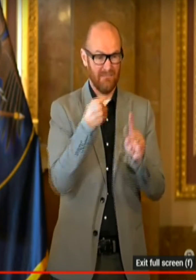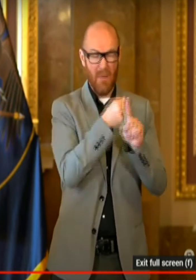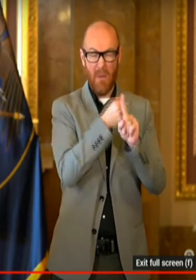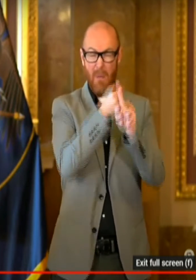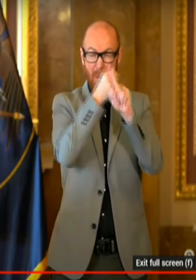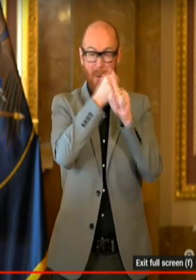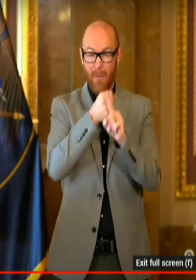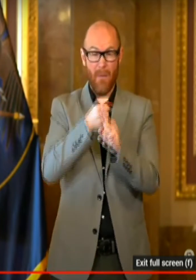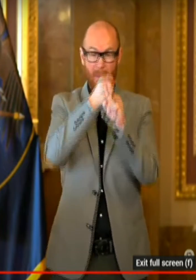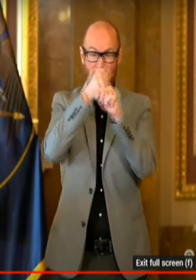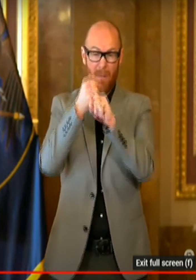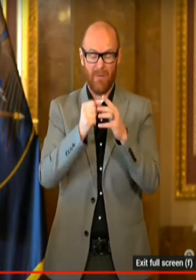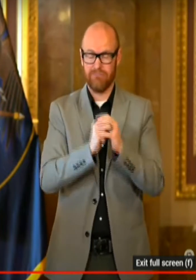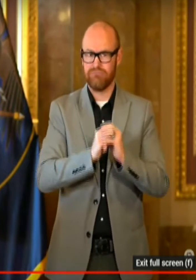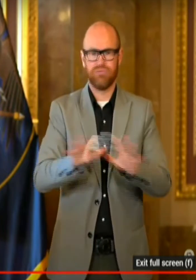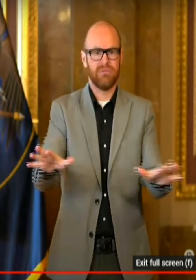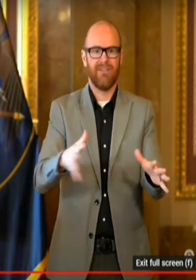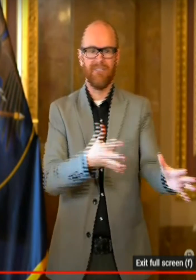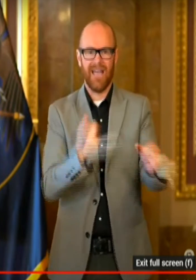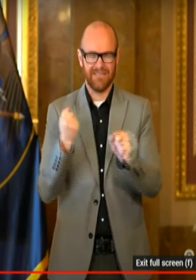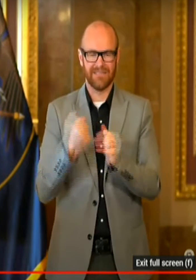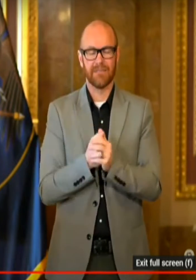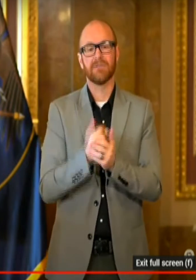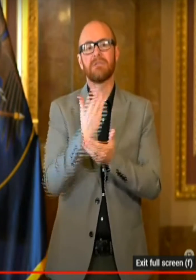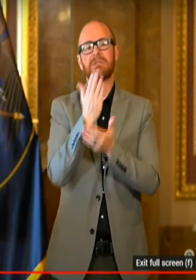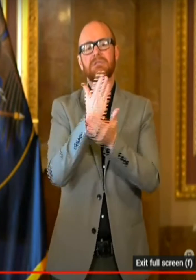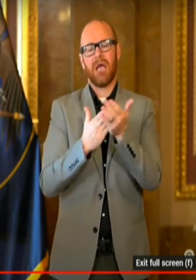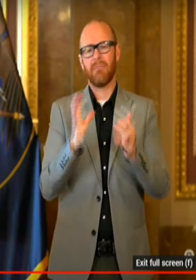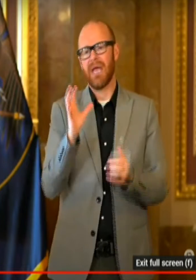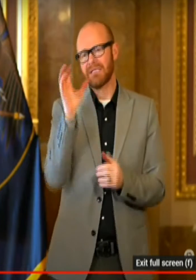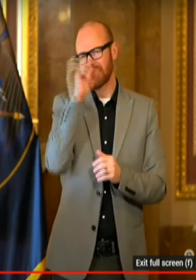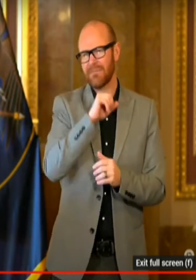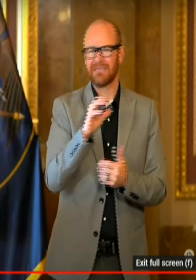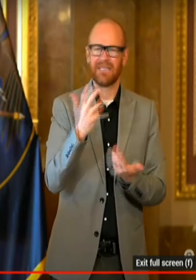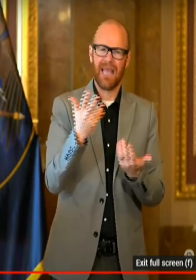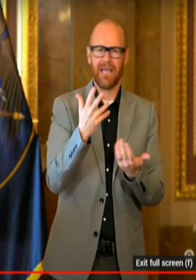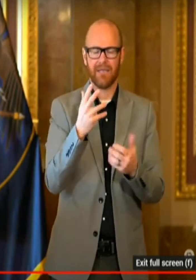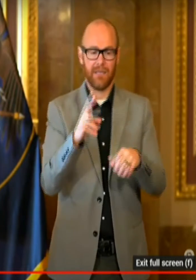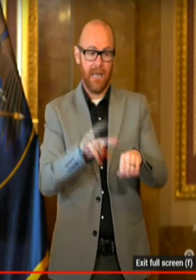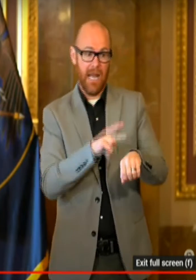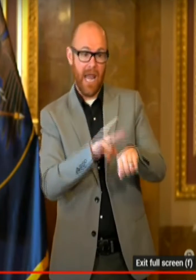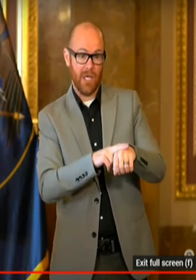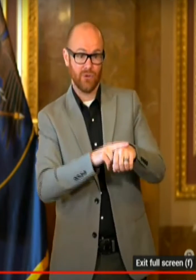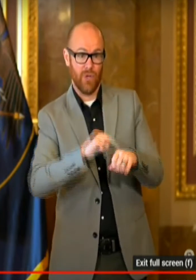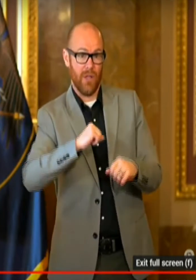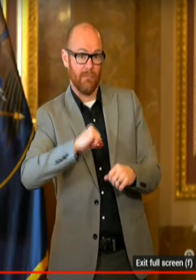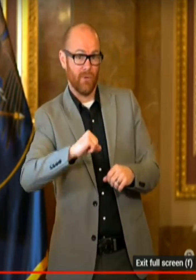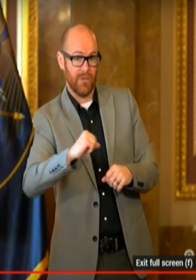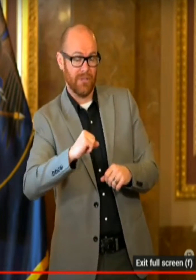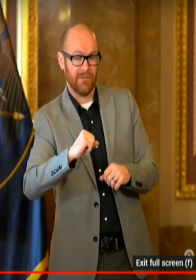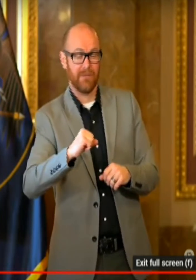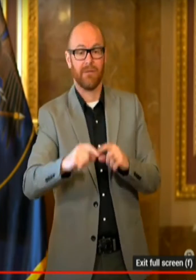there are some estimates out there that between natural immunity and